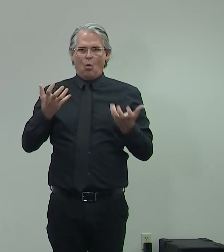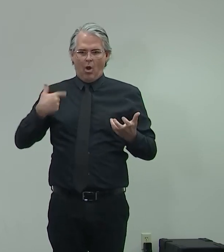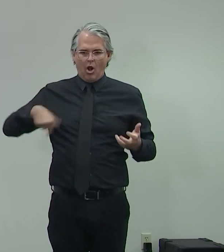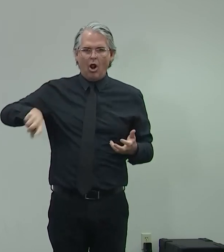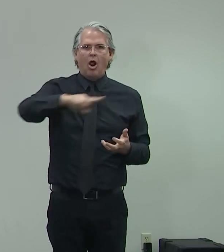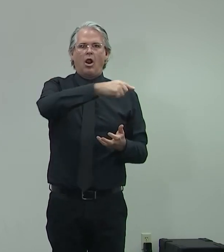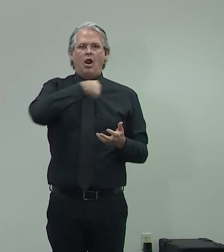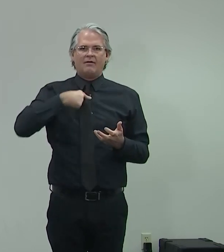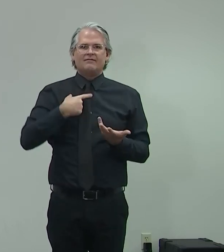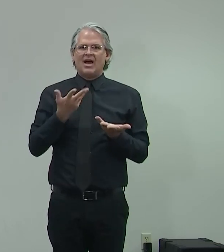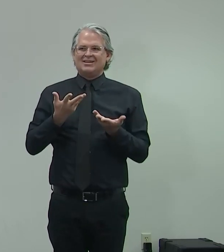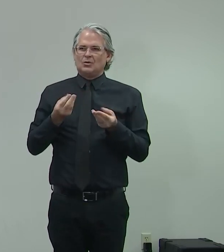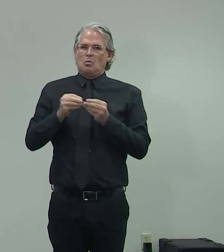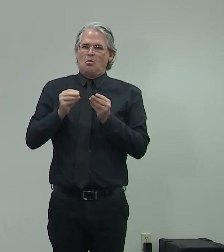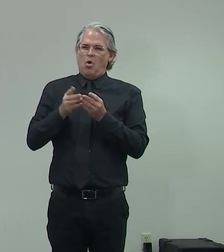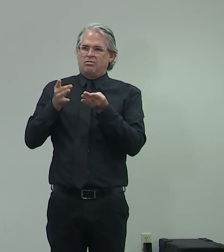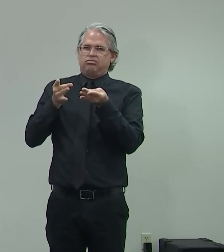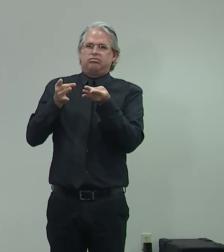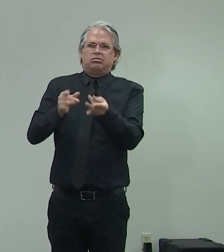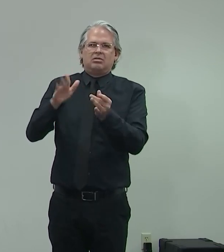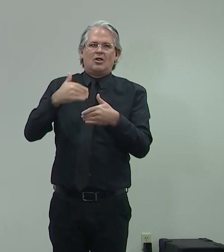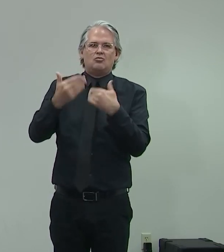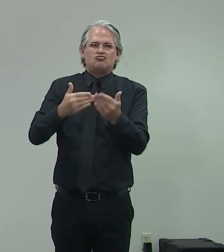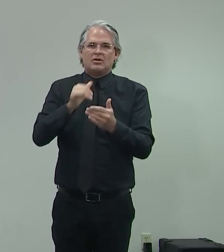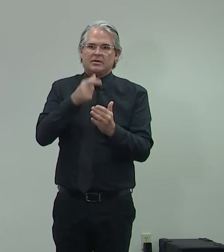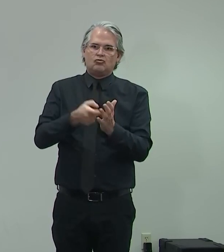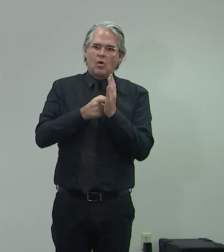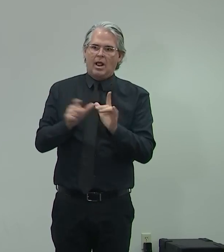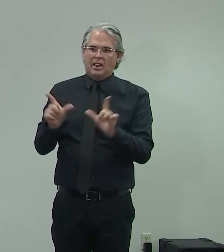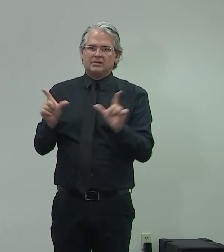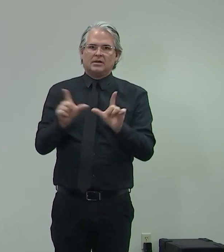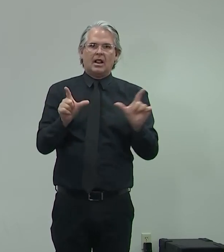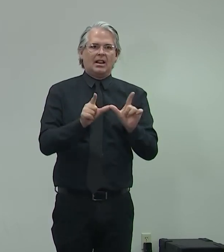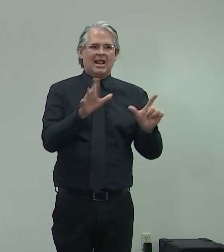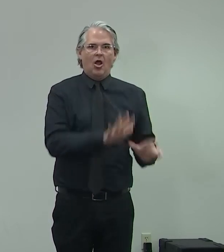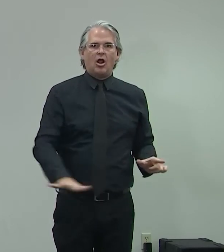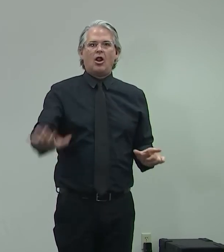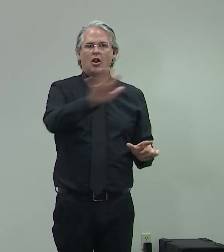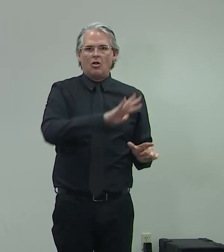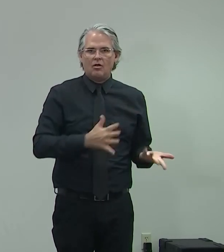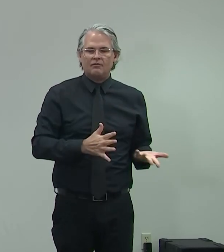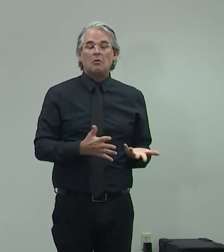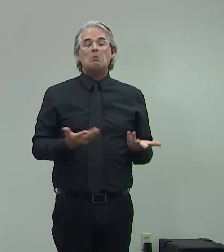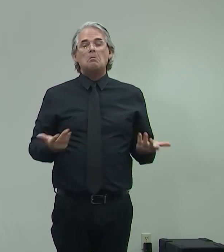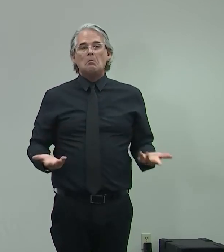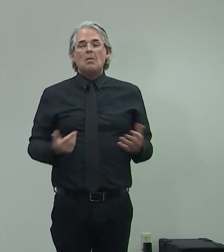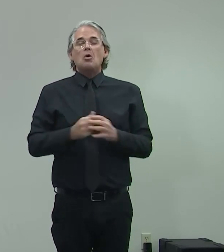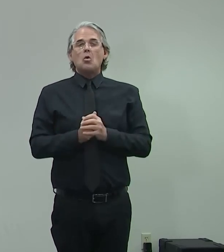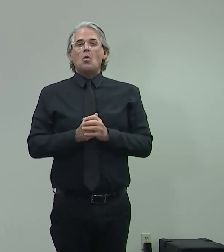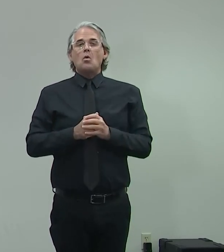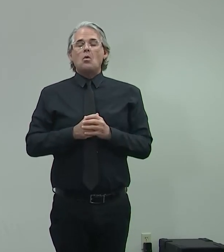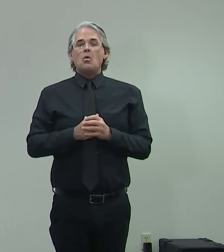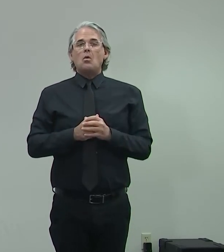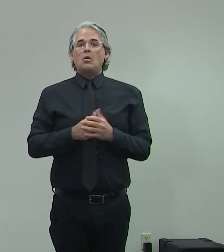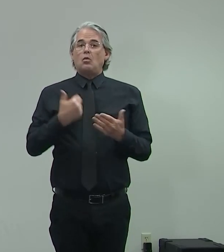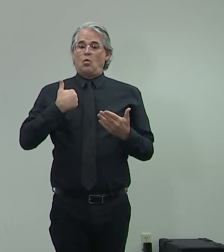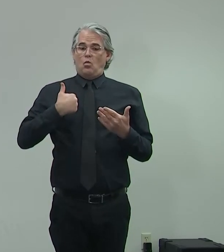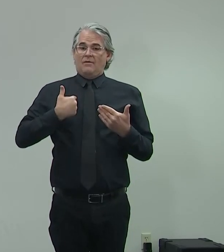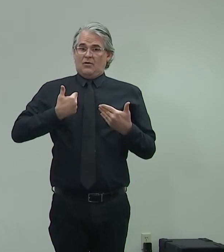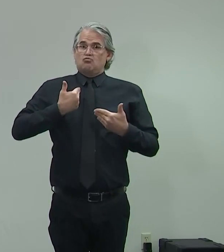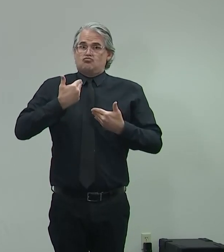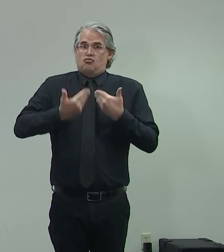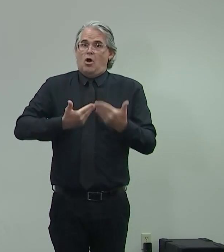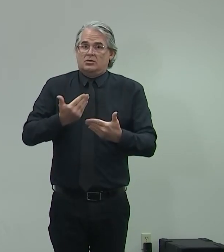application process. We have a policy, procedure in place where we'd be able to give the vaccines, whether